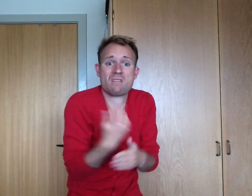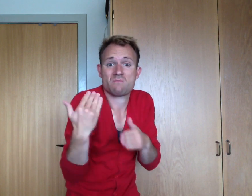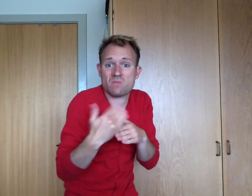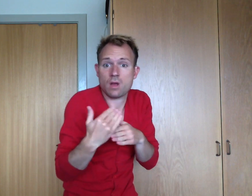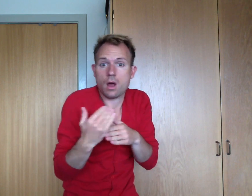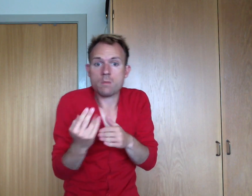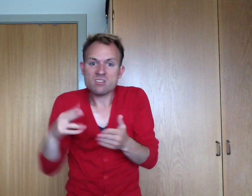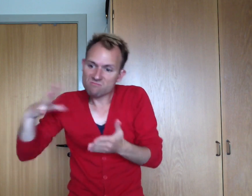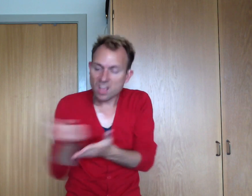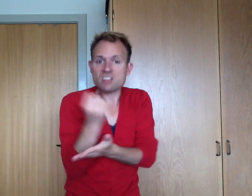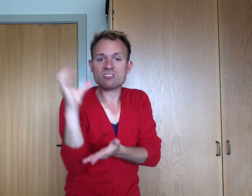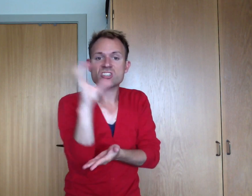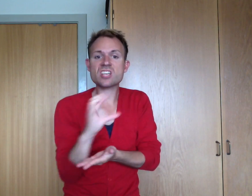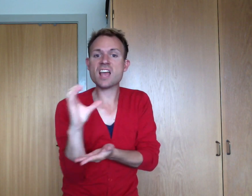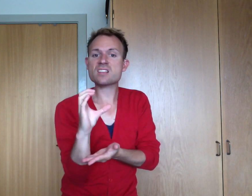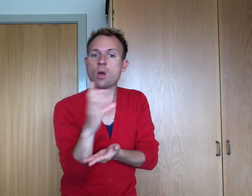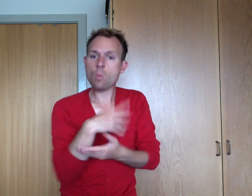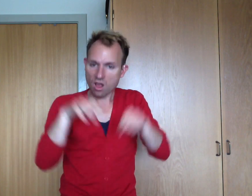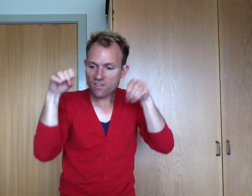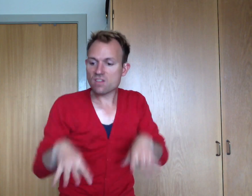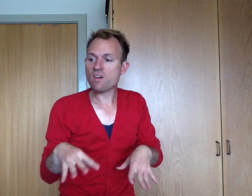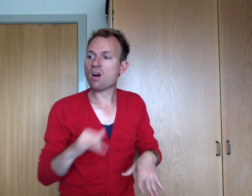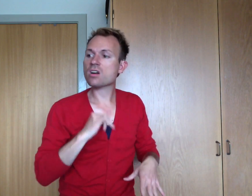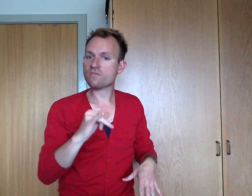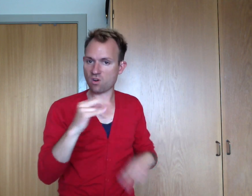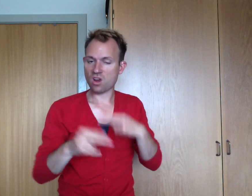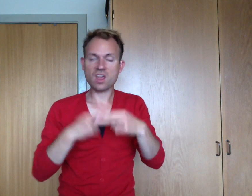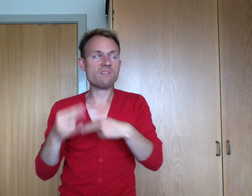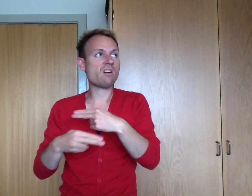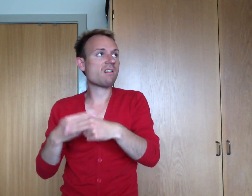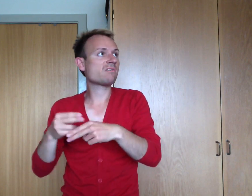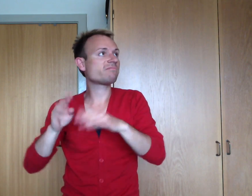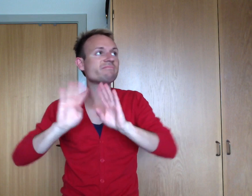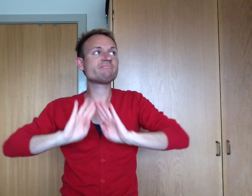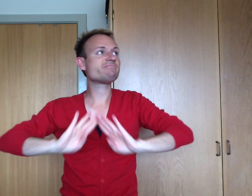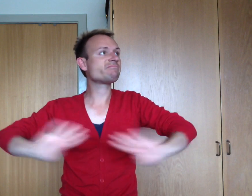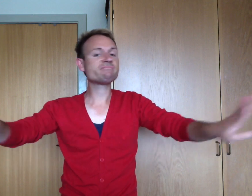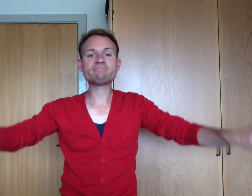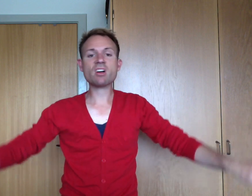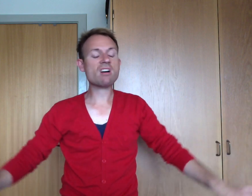We caught up all the chances That were lost to us forever But